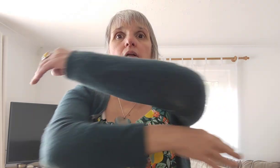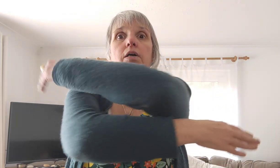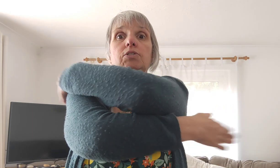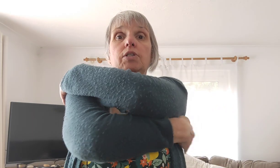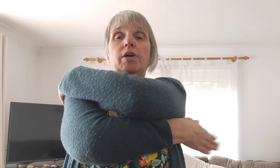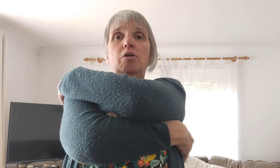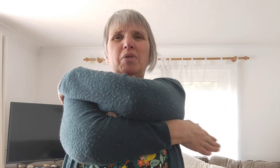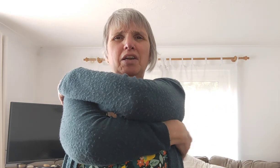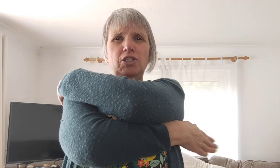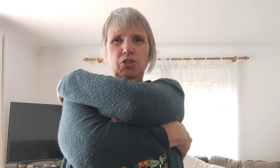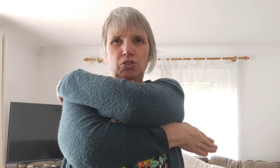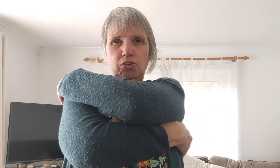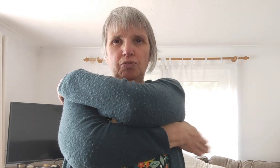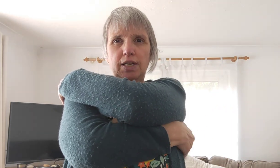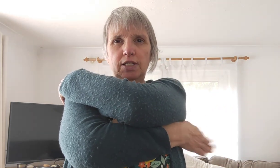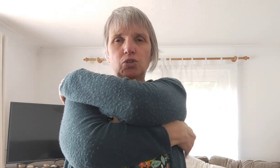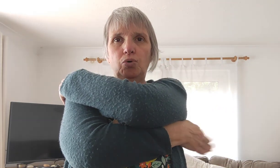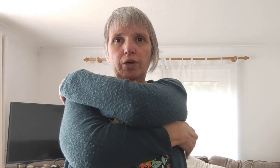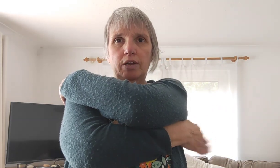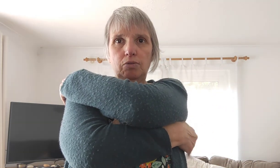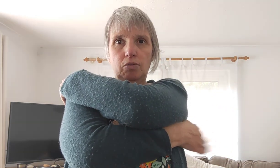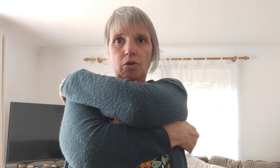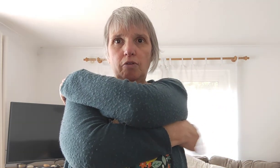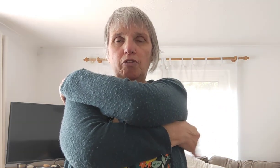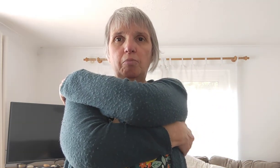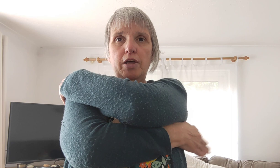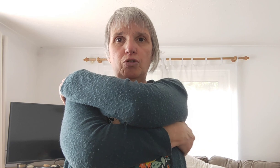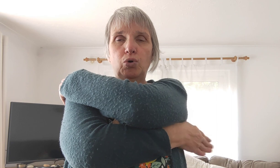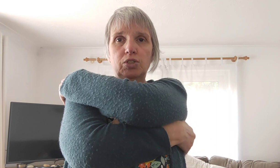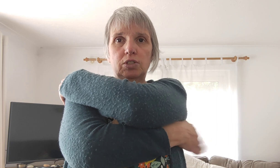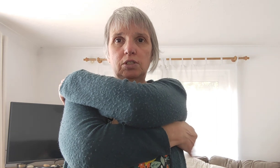under the arm and i choose to release all guilt from my thoughts